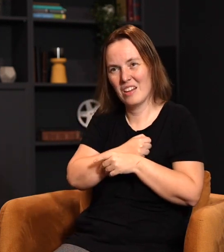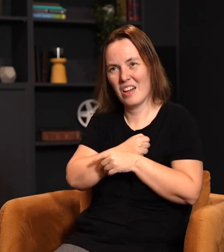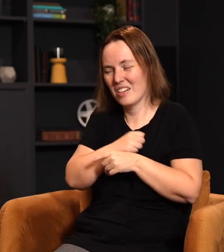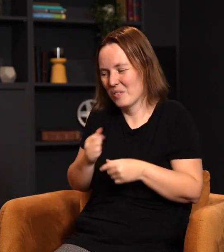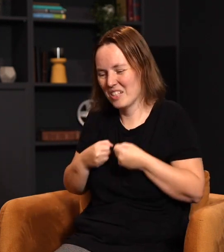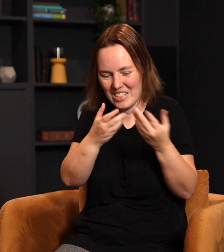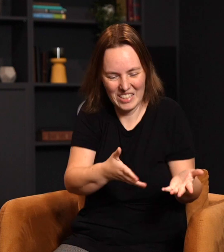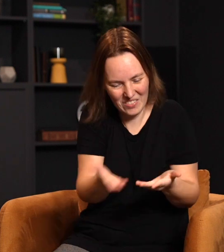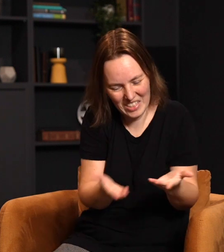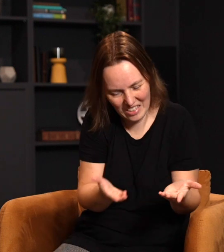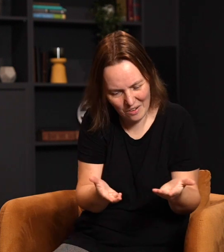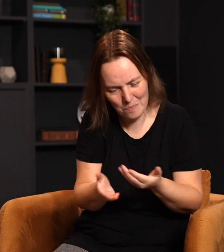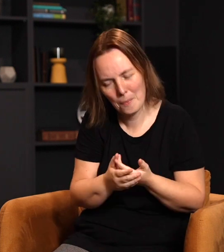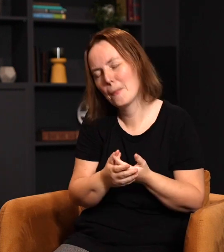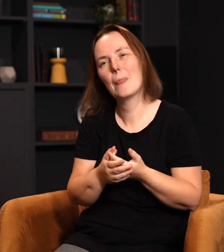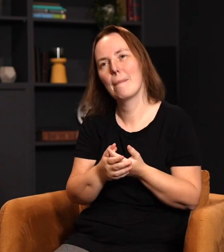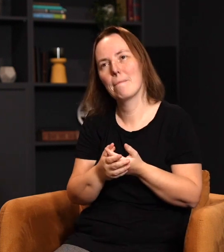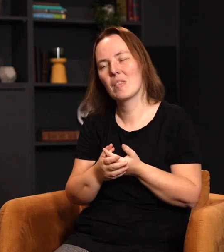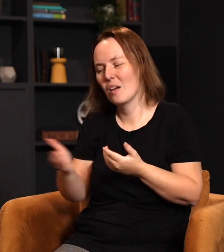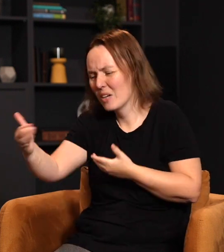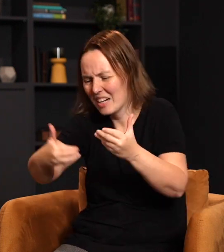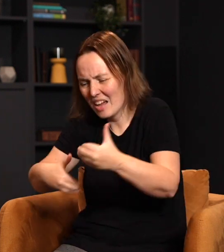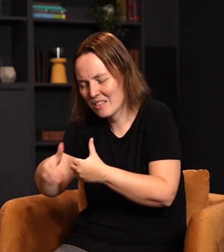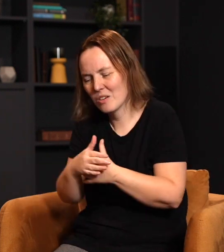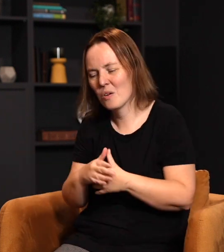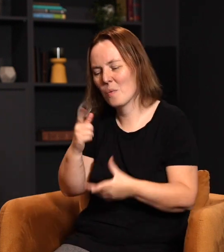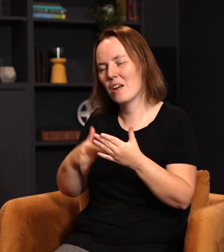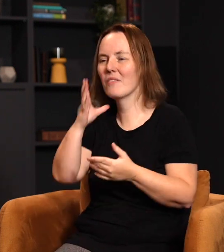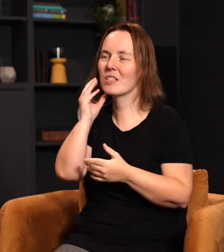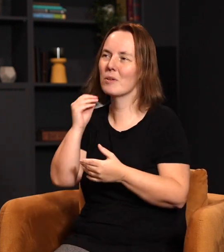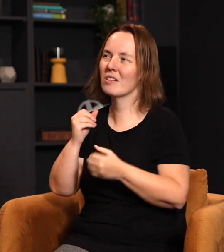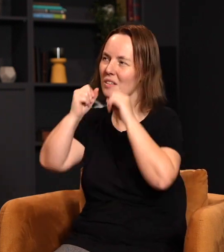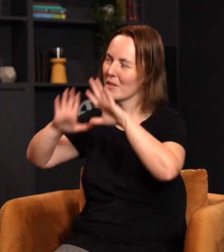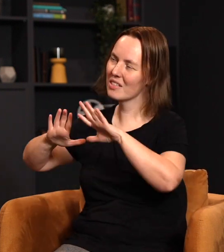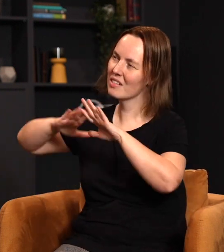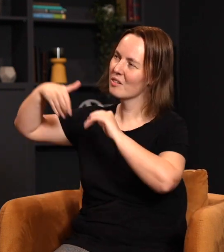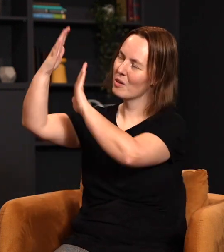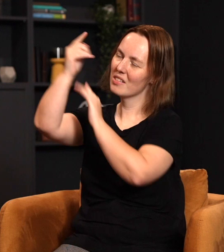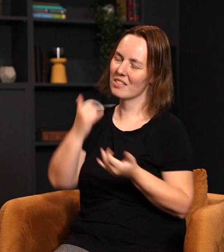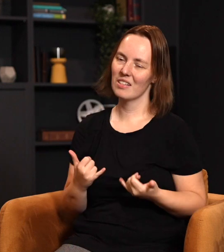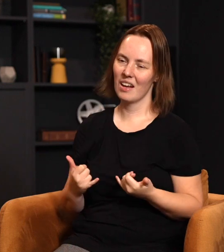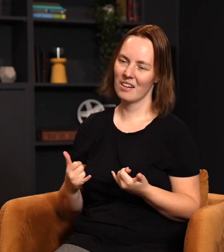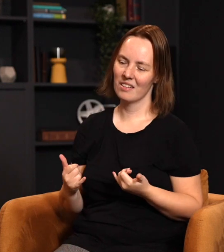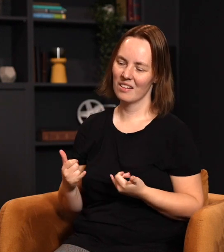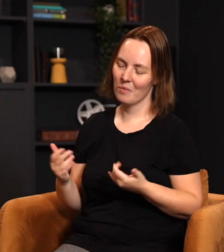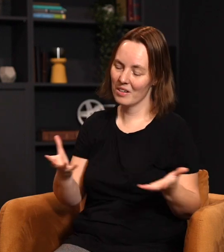to just leave it on the chairs and on the floor and let it go to waste. Lord, want to gather up what I've experienced in your blessing and your presence today. I want to take it with me when I go home.